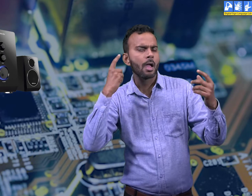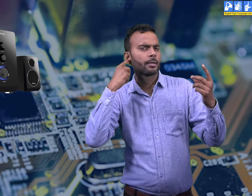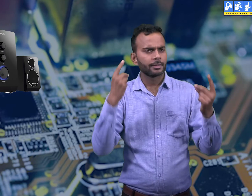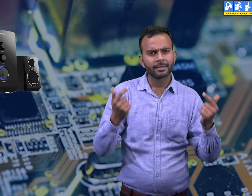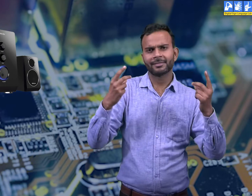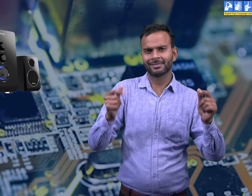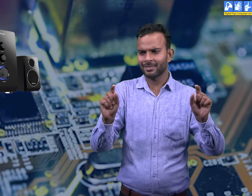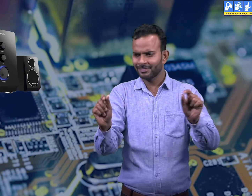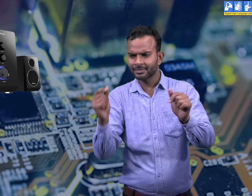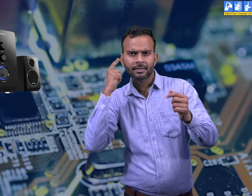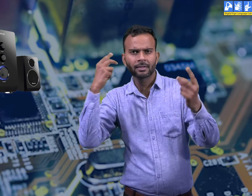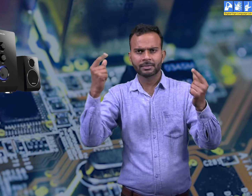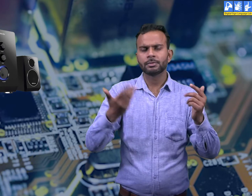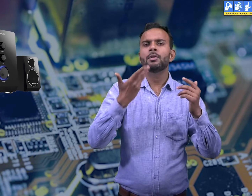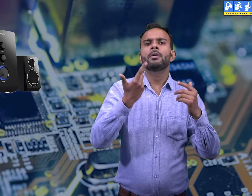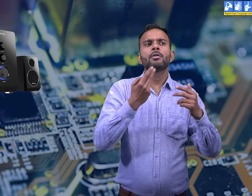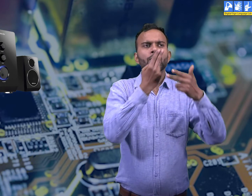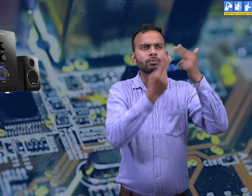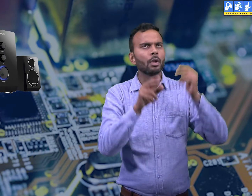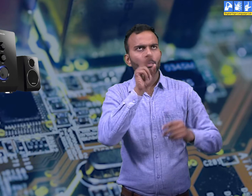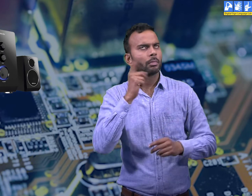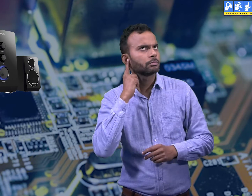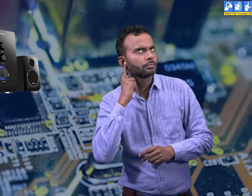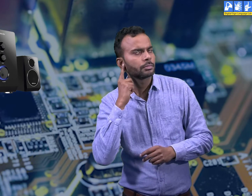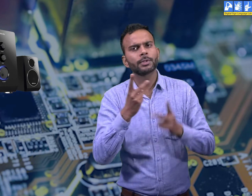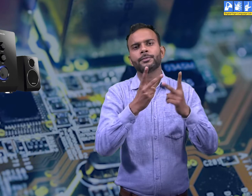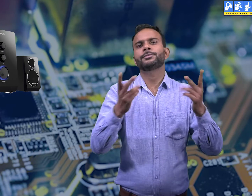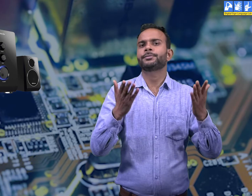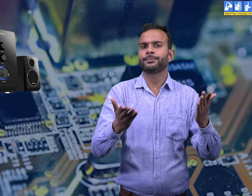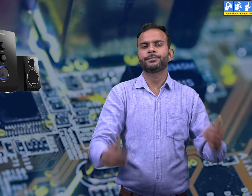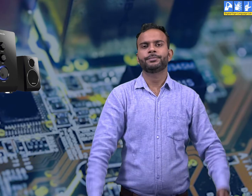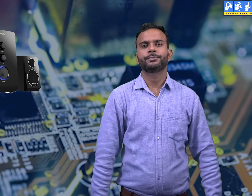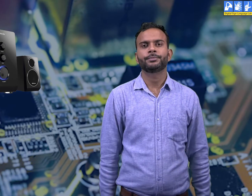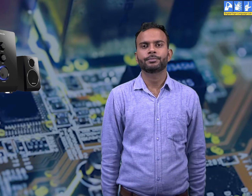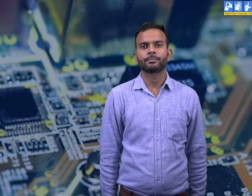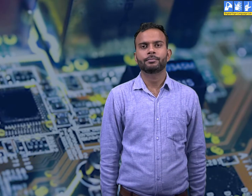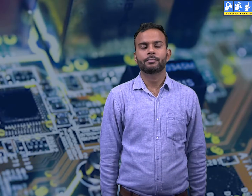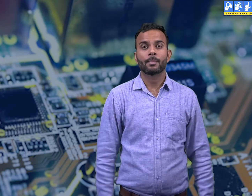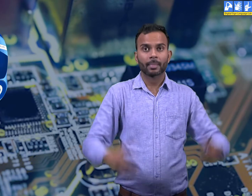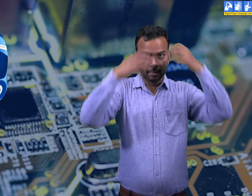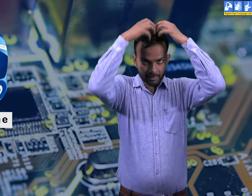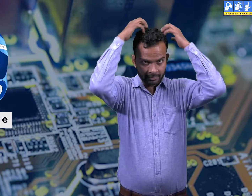are used to hear songs and other sound outputs produced by the computer.